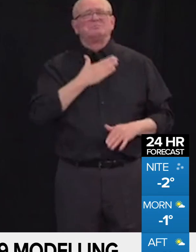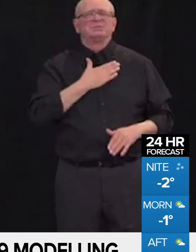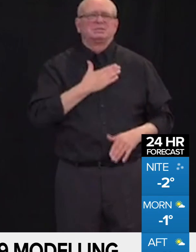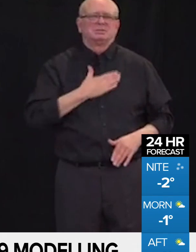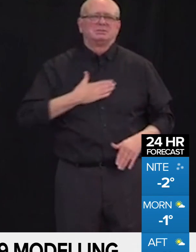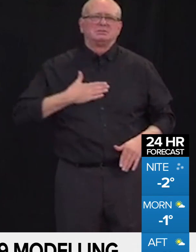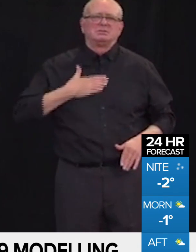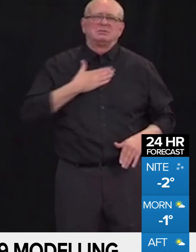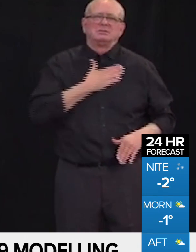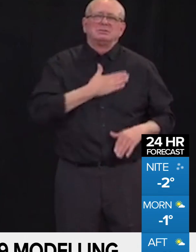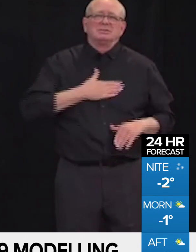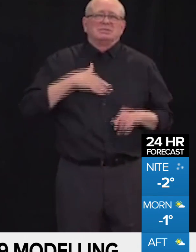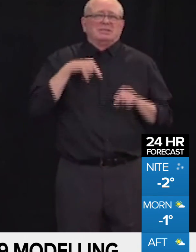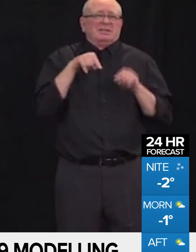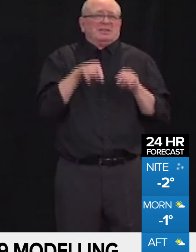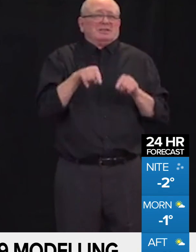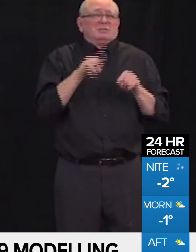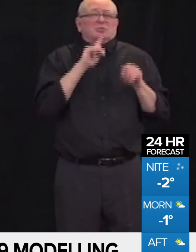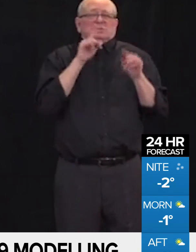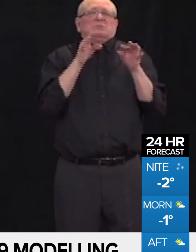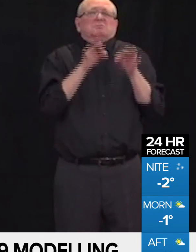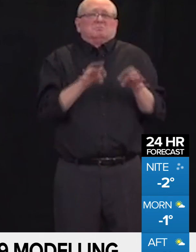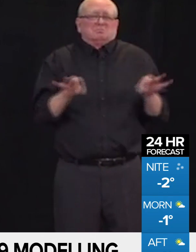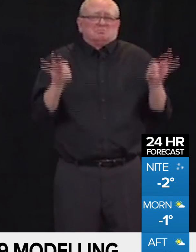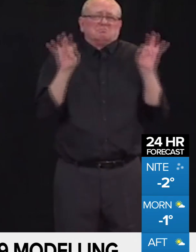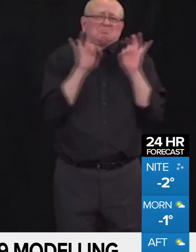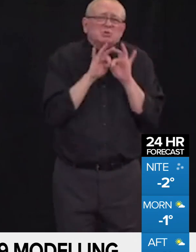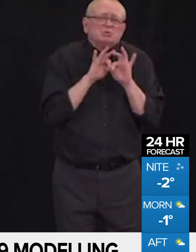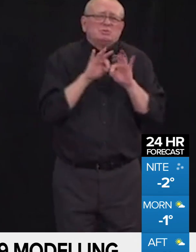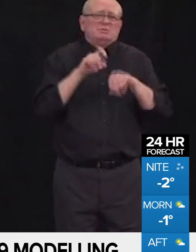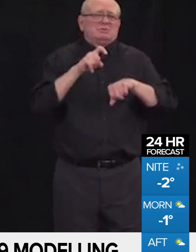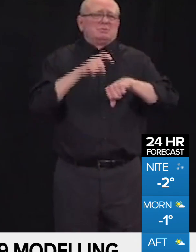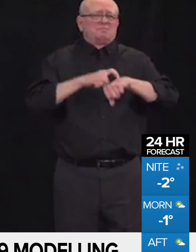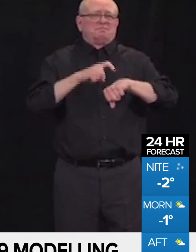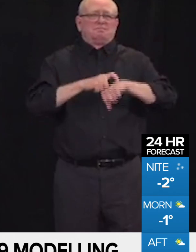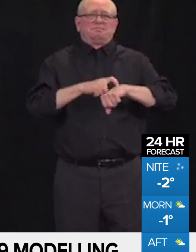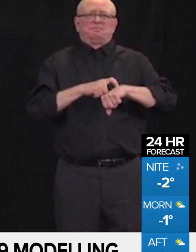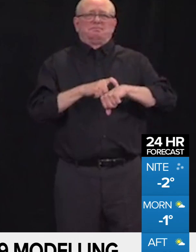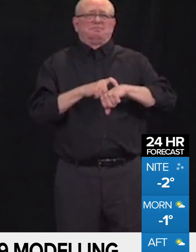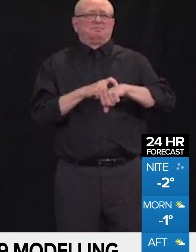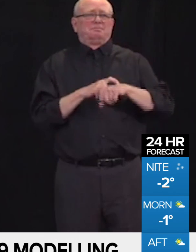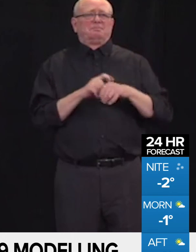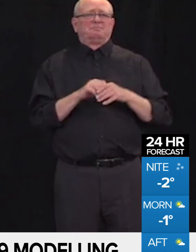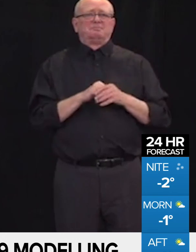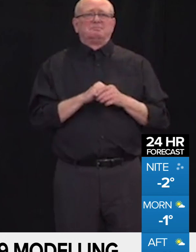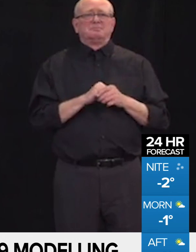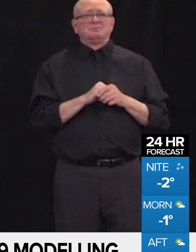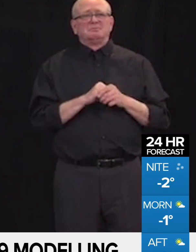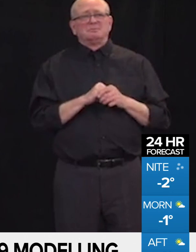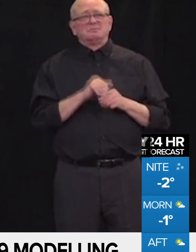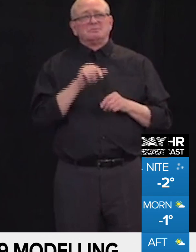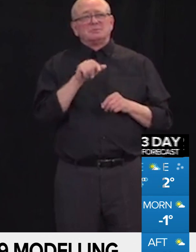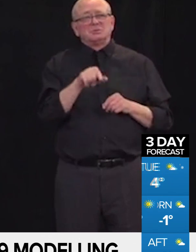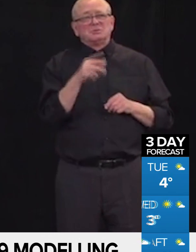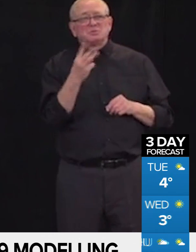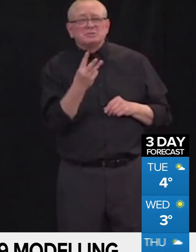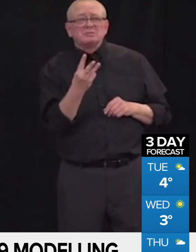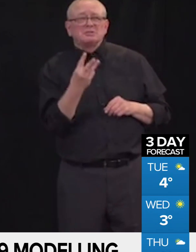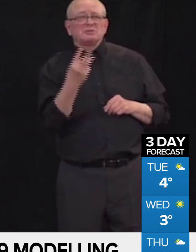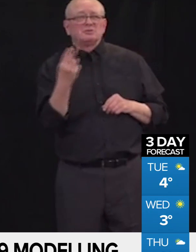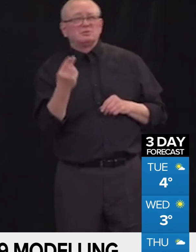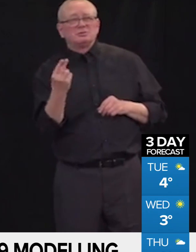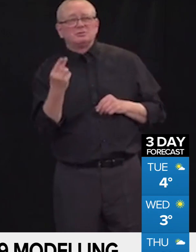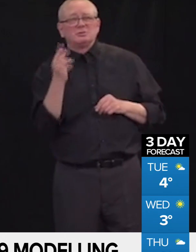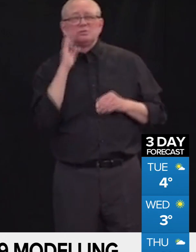moment, an absolutely critical moment. You will hear in our presentation later this week that we expect the peak to